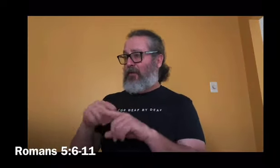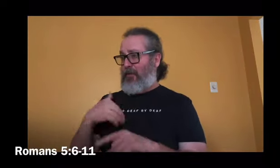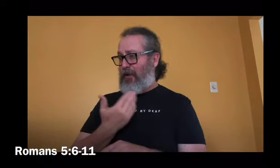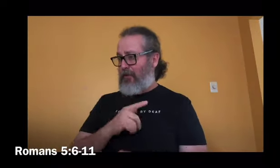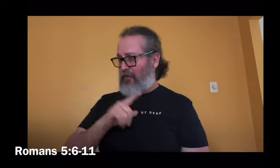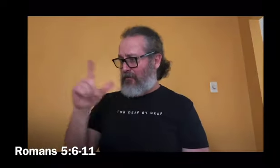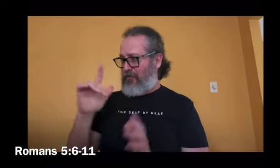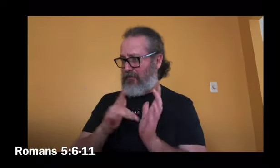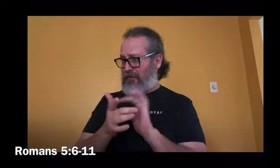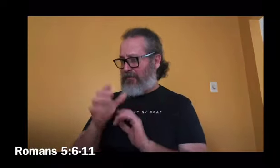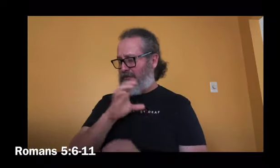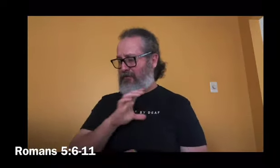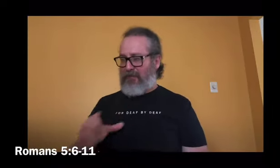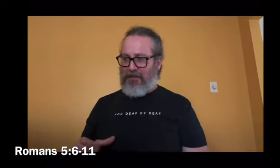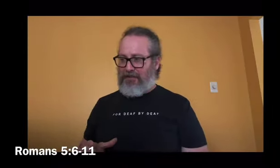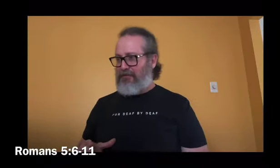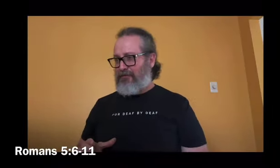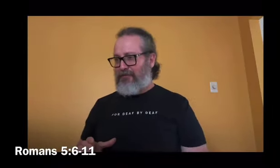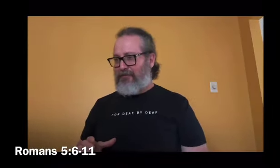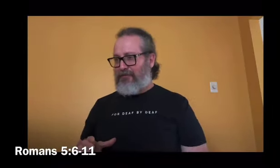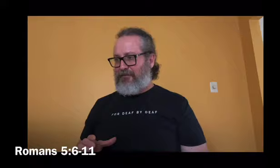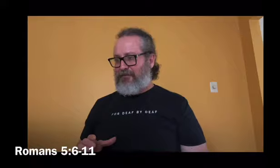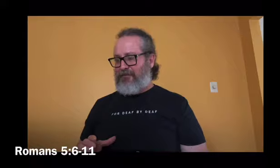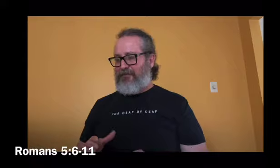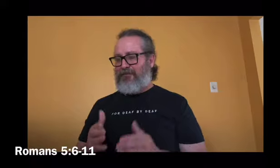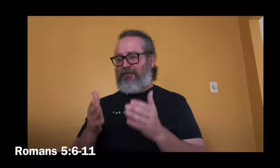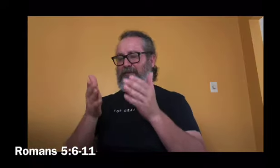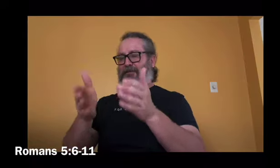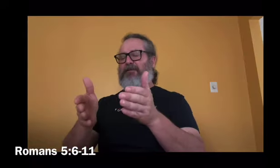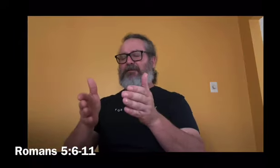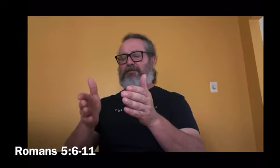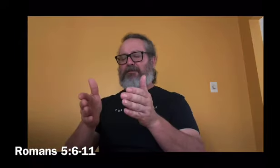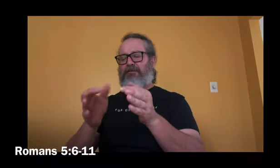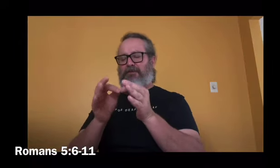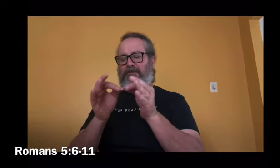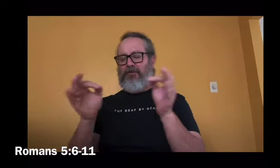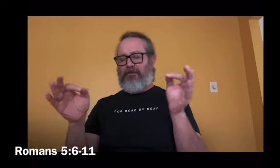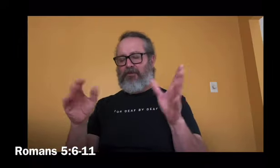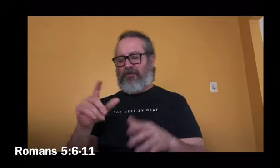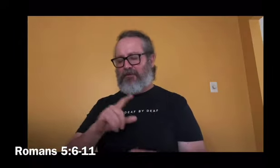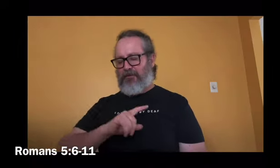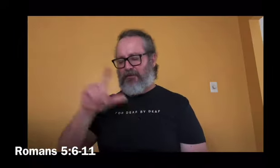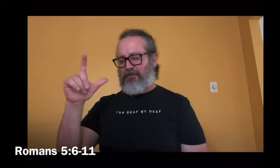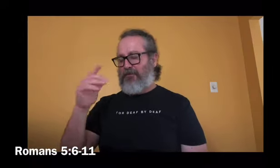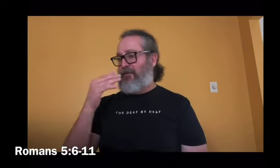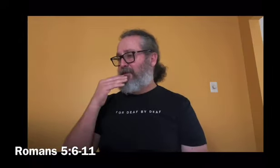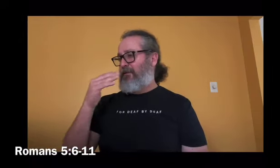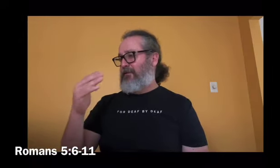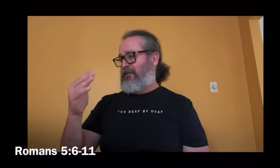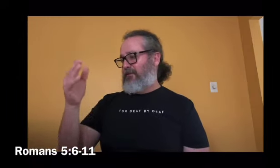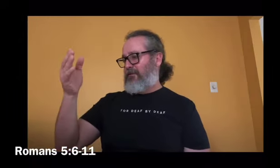boast of God through our Lord Jesus Christ, through whom we have received reconciliation.